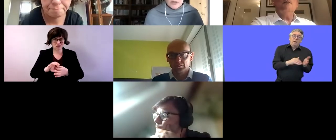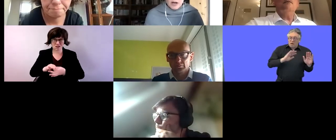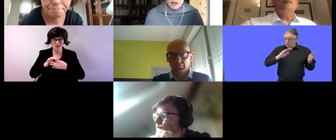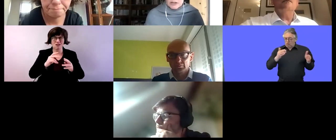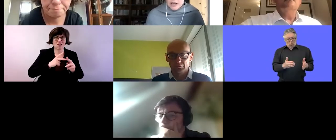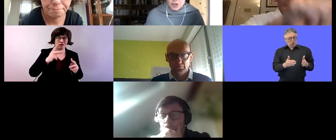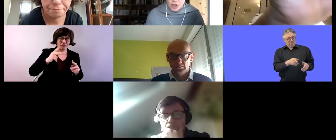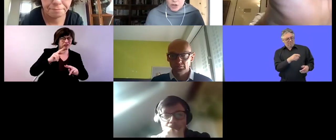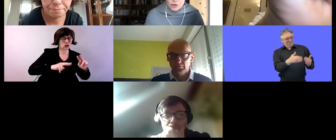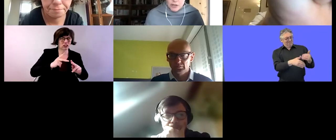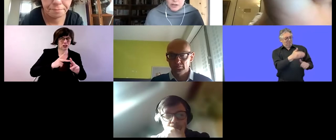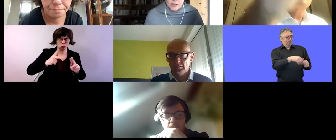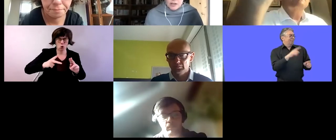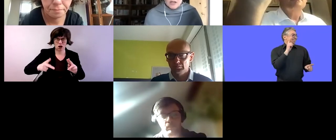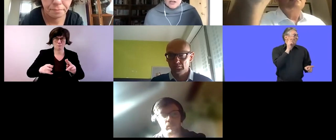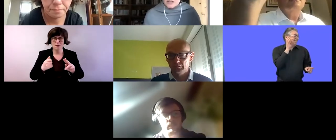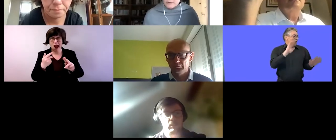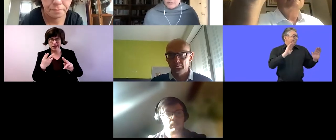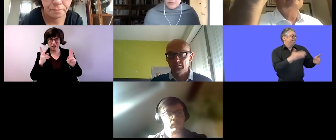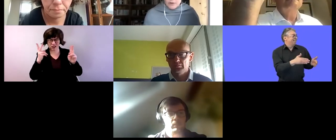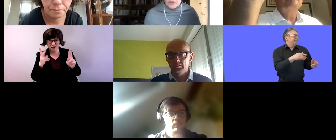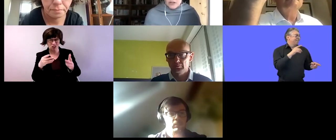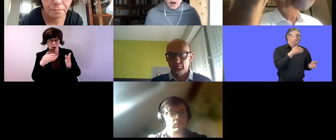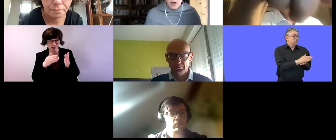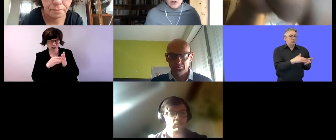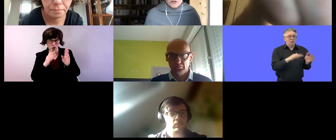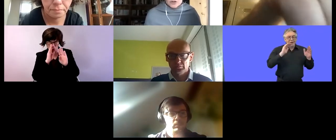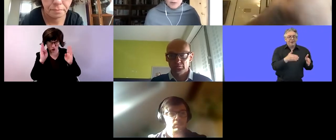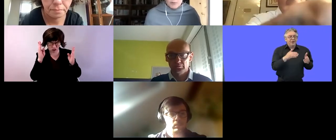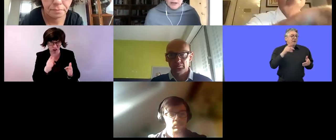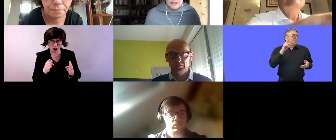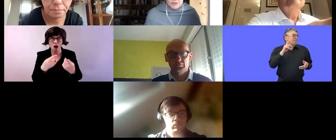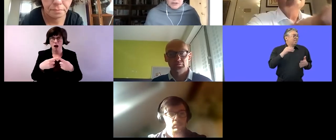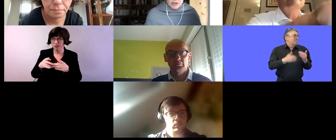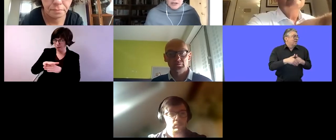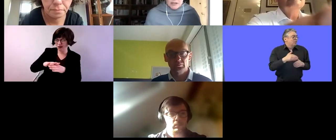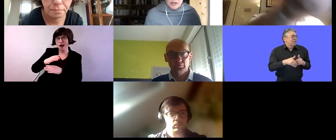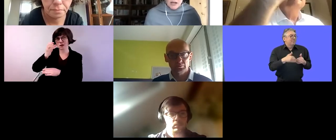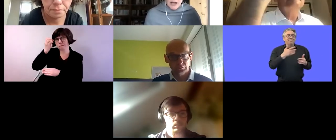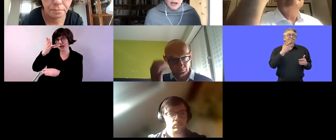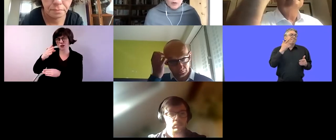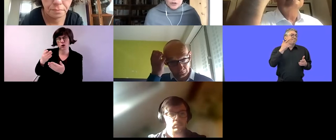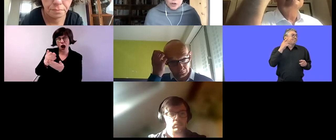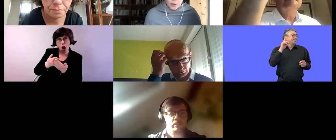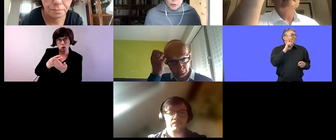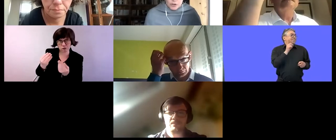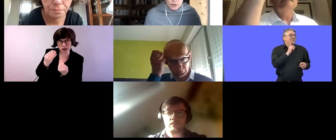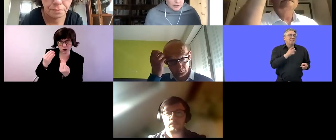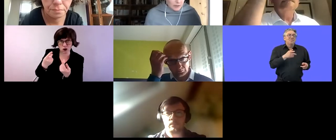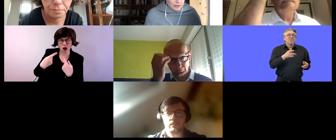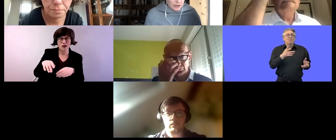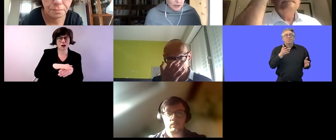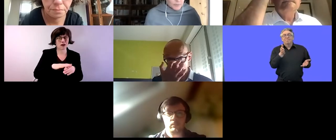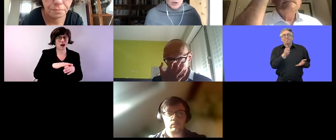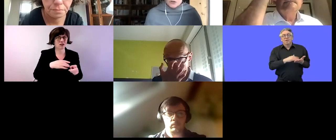focusing on the education and training side some of them are focusing on the job placement side or the job coaching